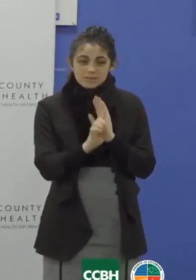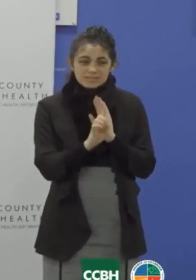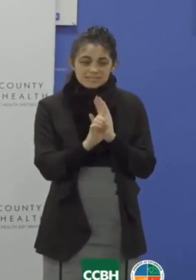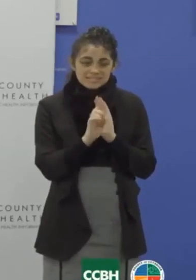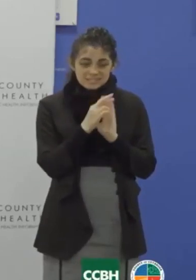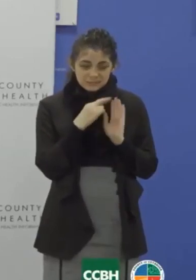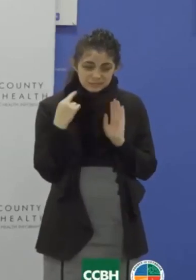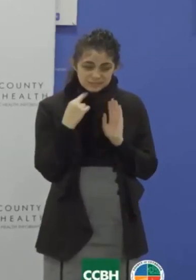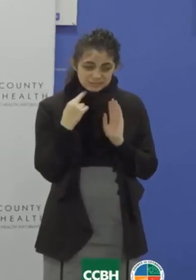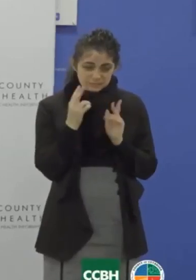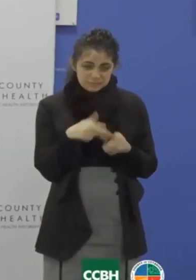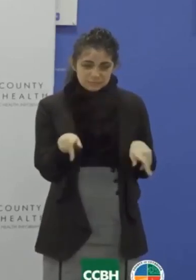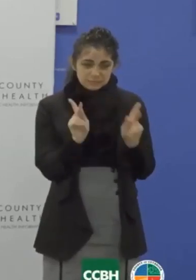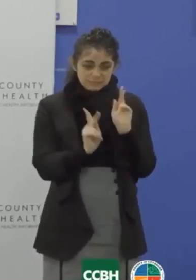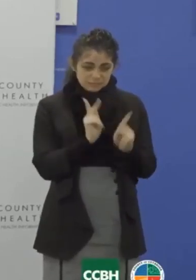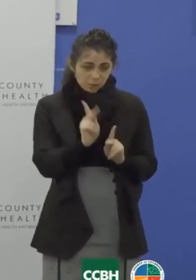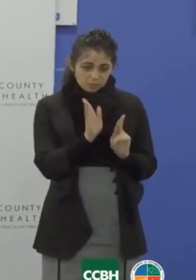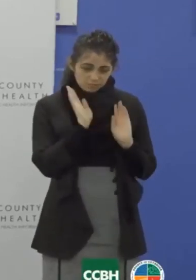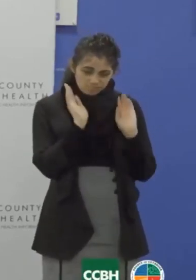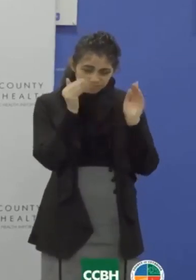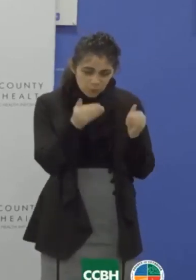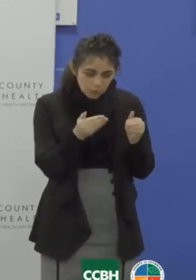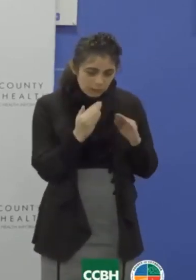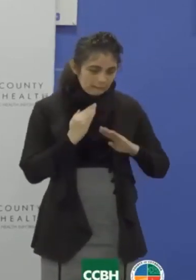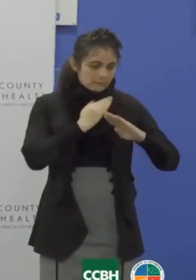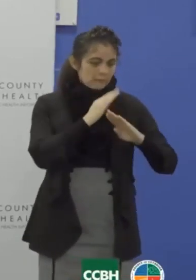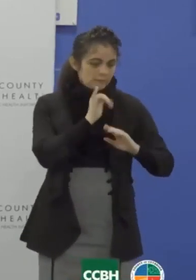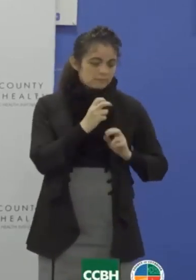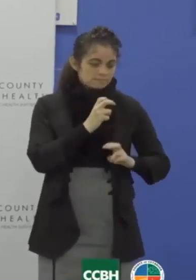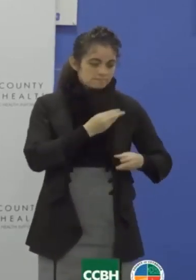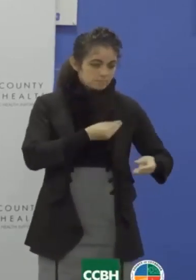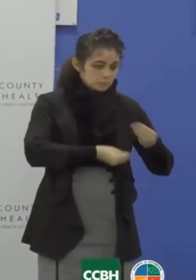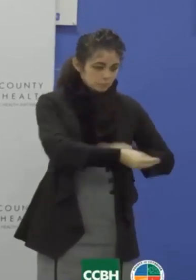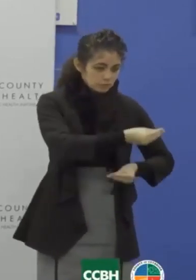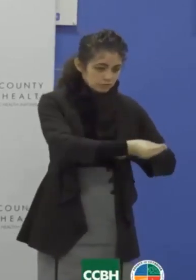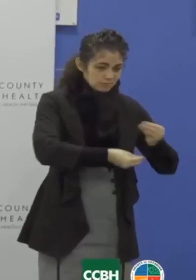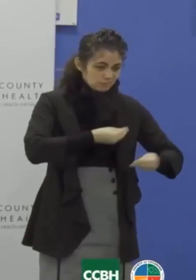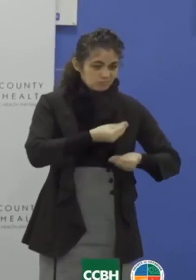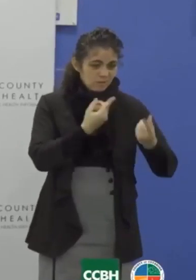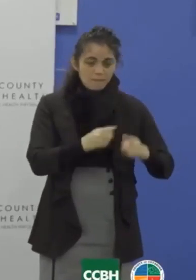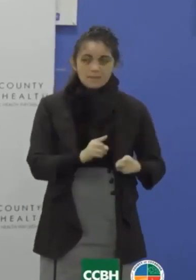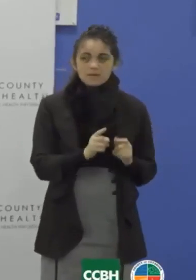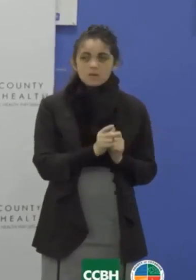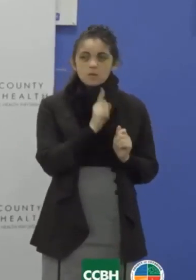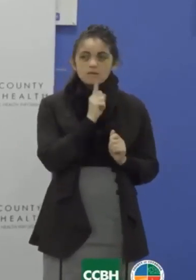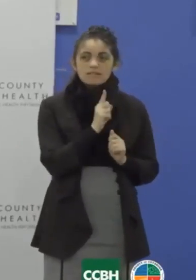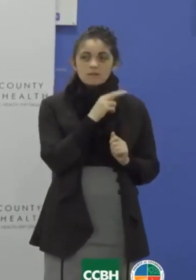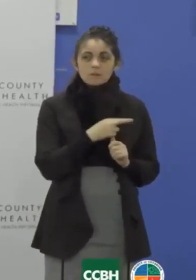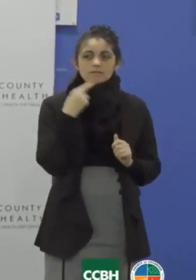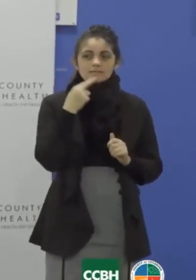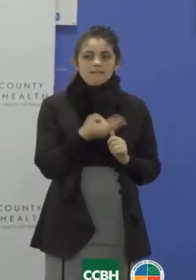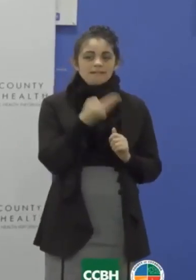population. And we just really need to focus on preventing transmission to protect those who are most vulnerable, which includes our children.